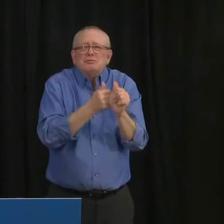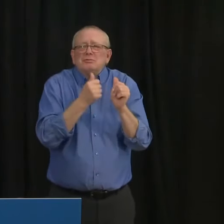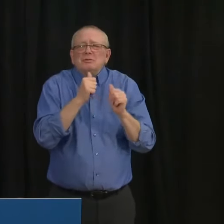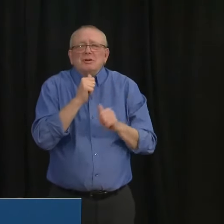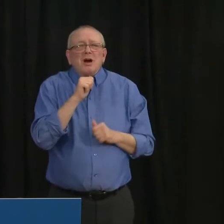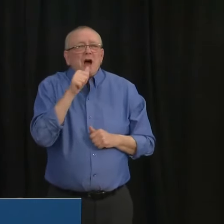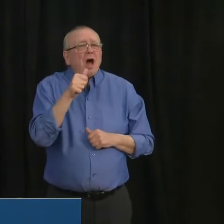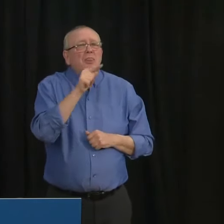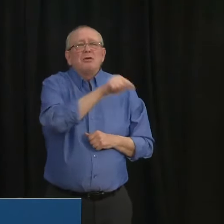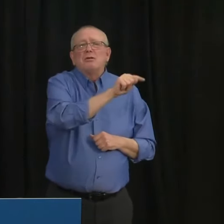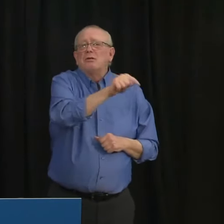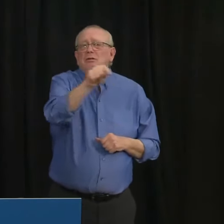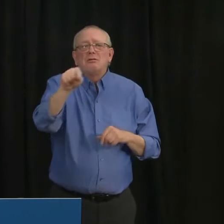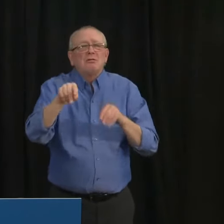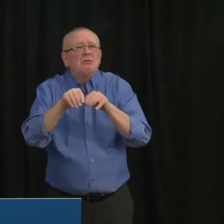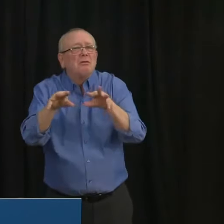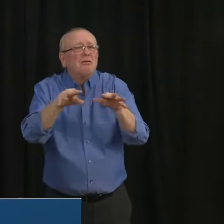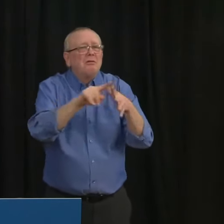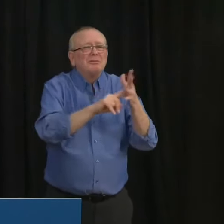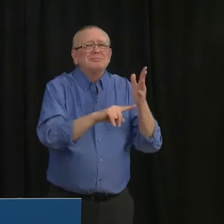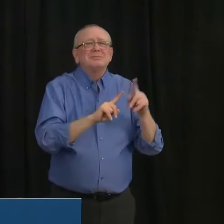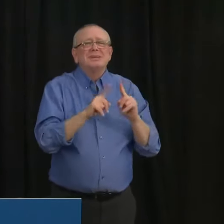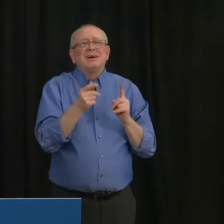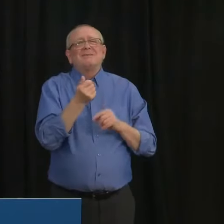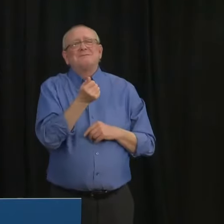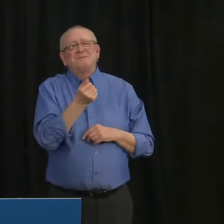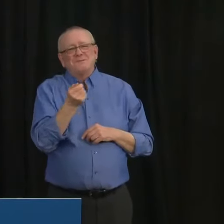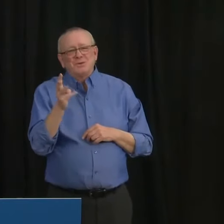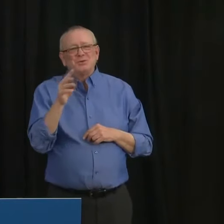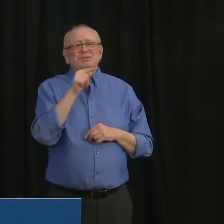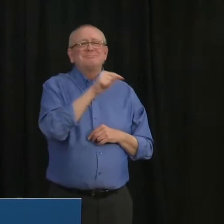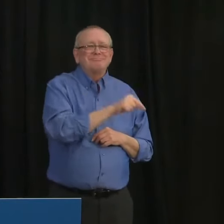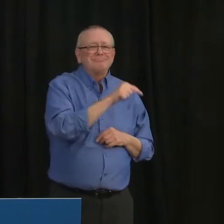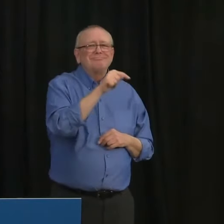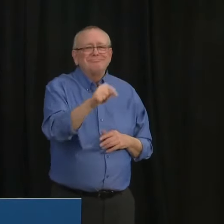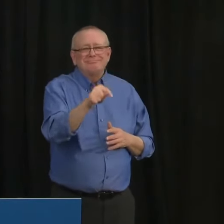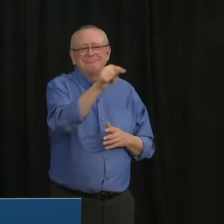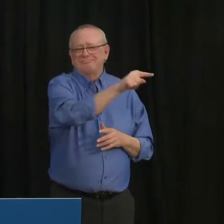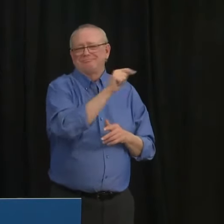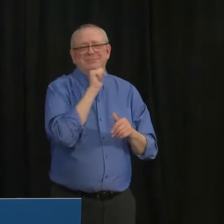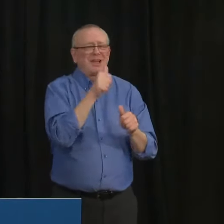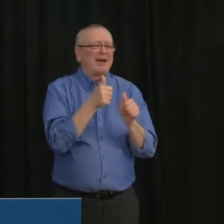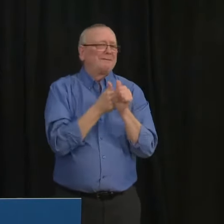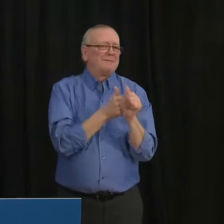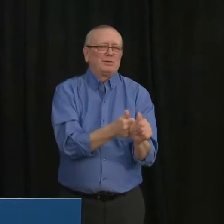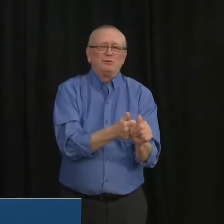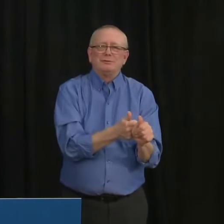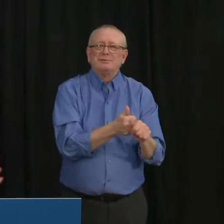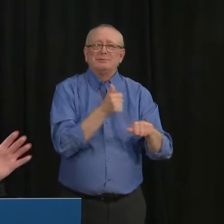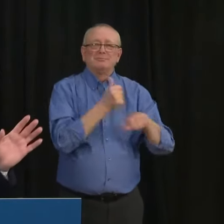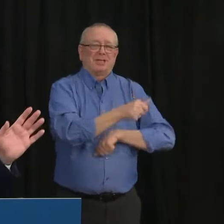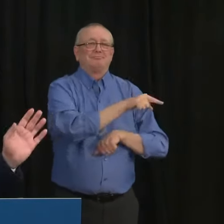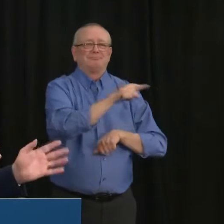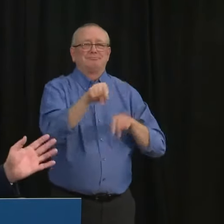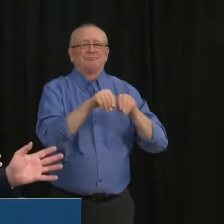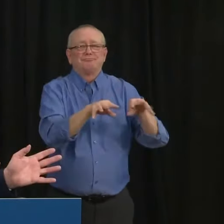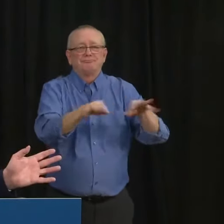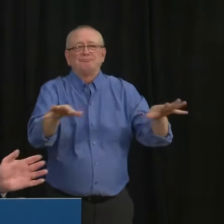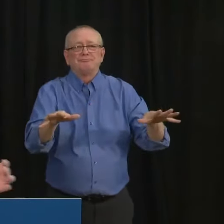a handful have flagrantly violated these parameters causing outbreaks. And that is why we are moving from